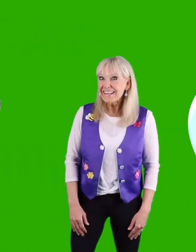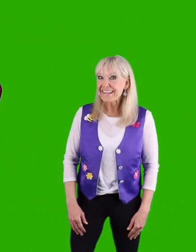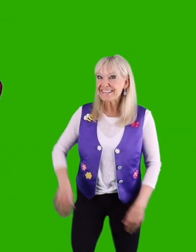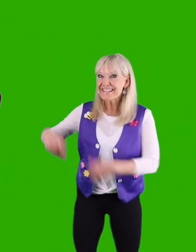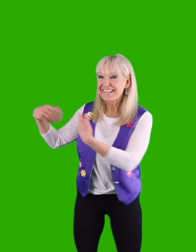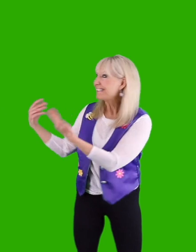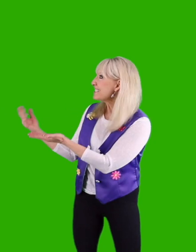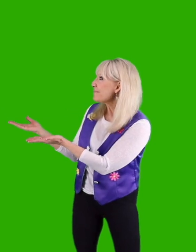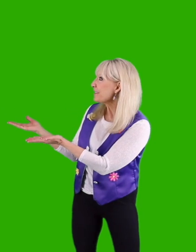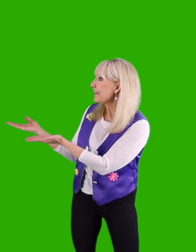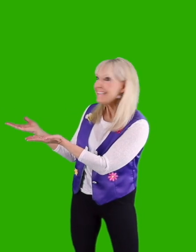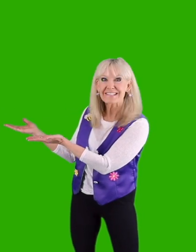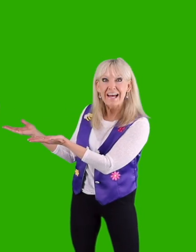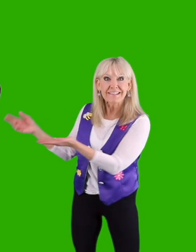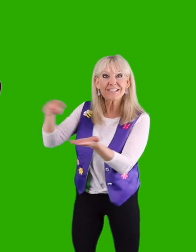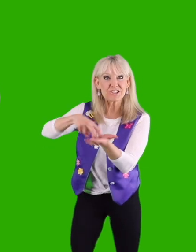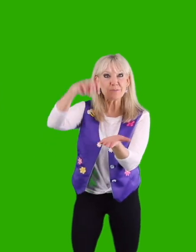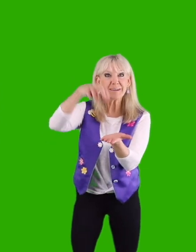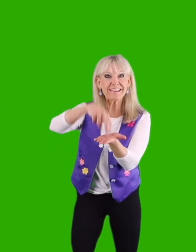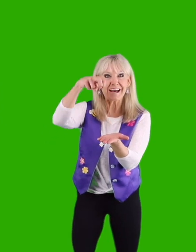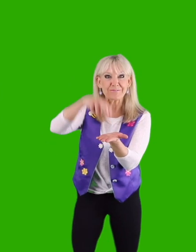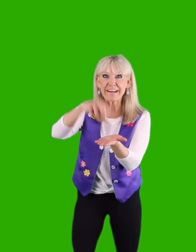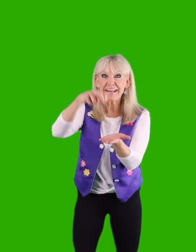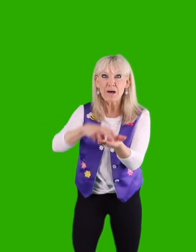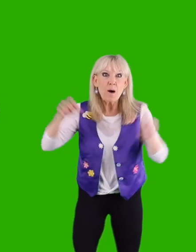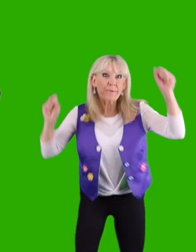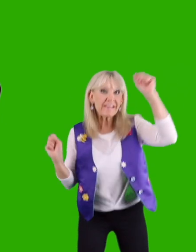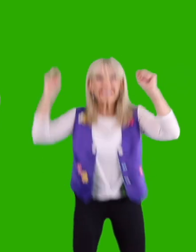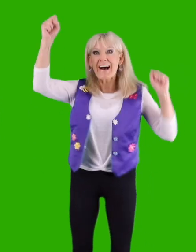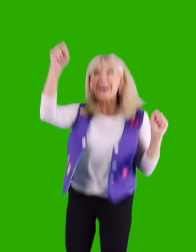Here's our little jumping beans. Let's jump with them. Ready? Brink up!